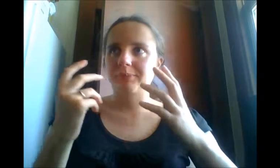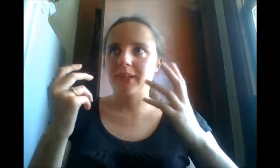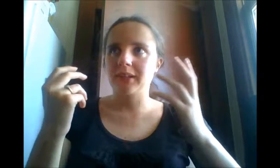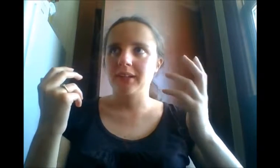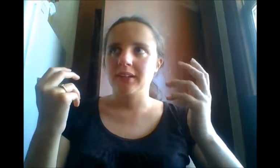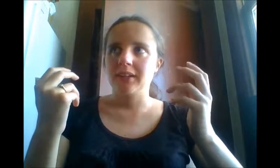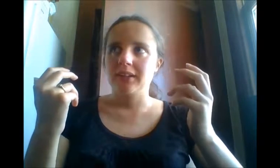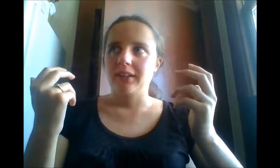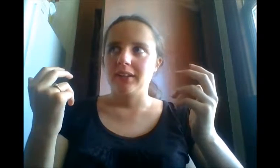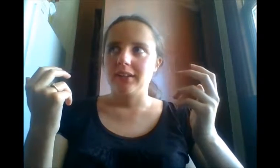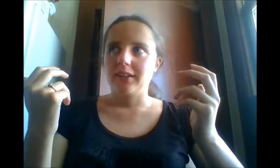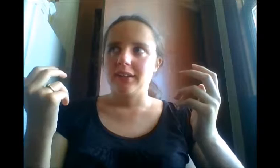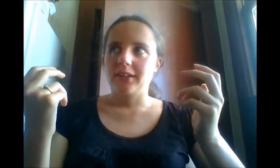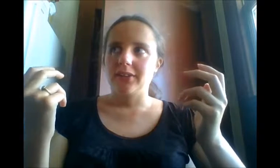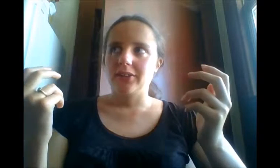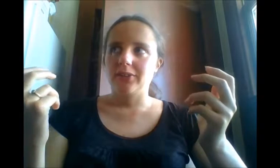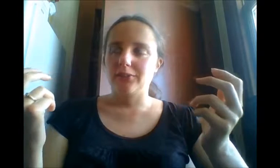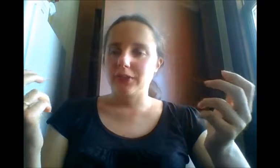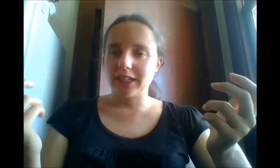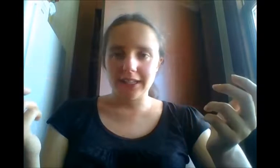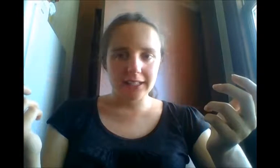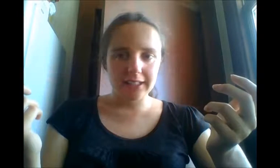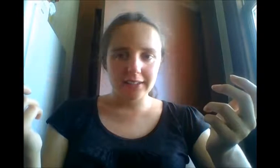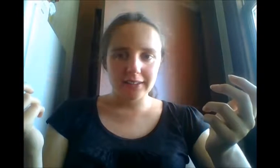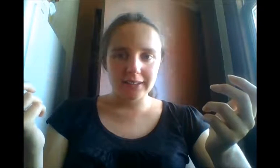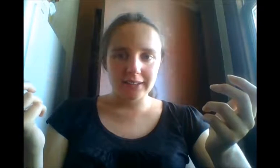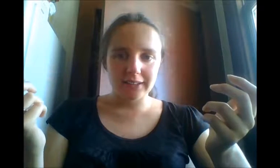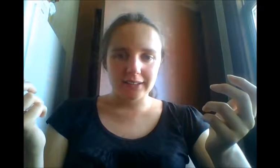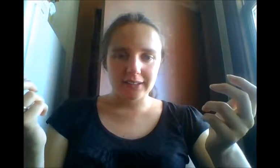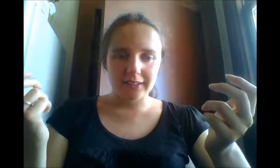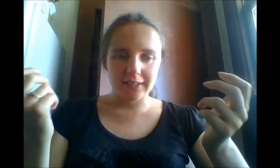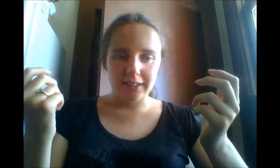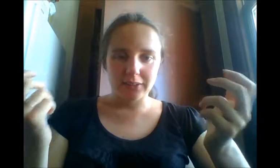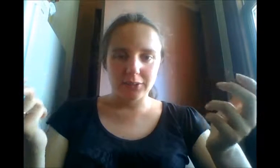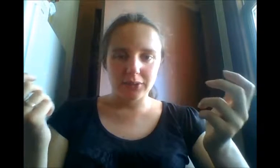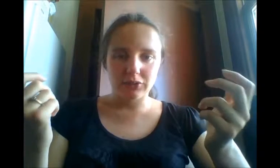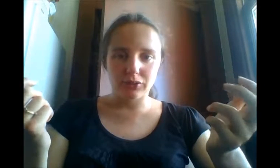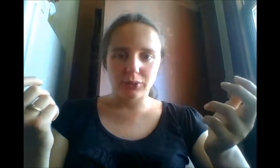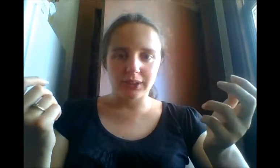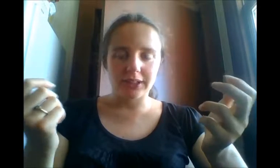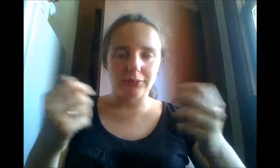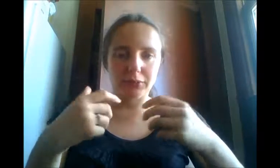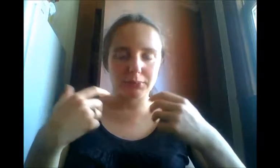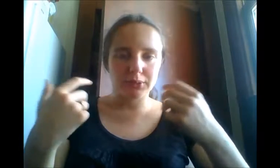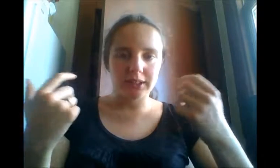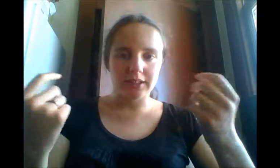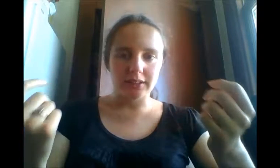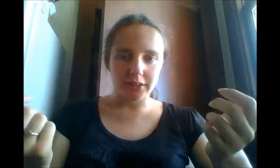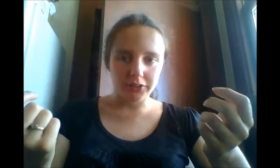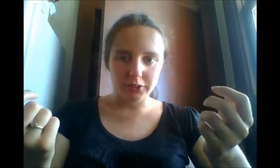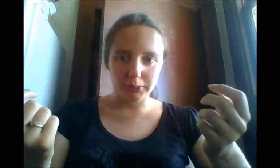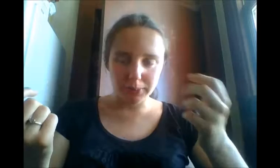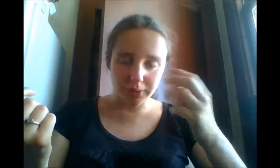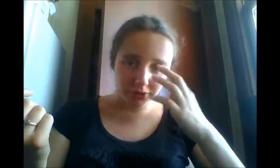for anything that you enjoy, if you're more like a logical person,